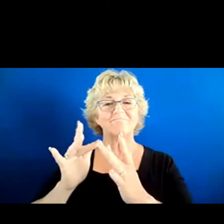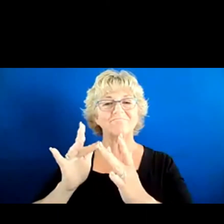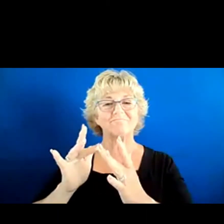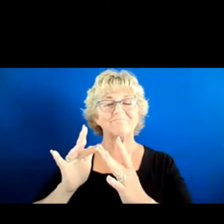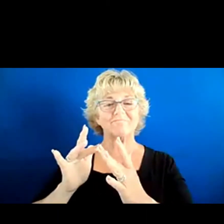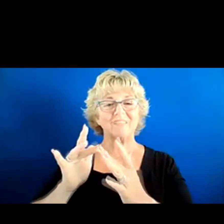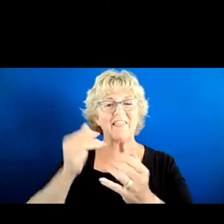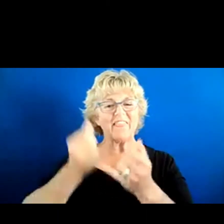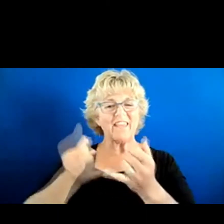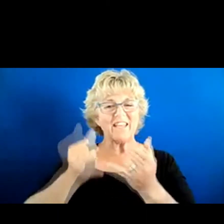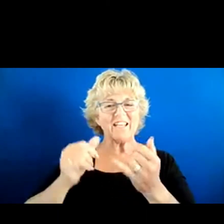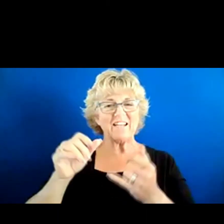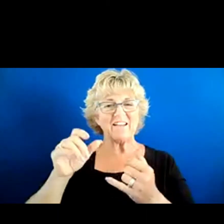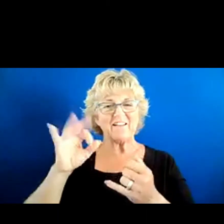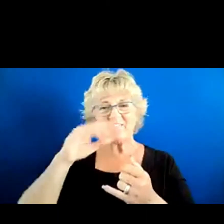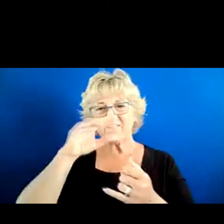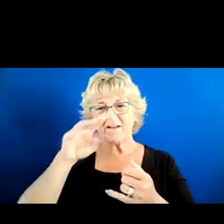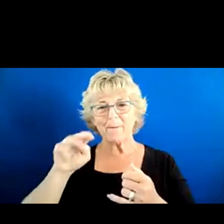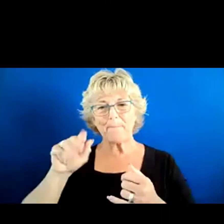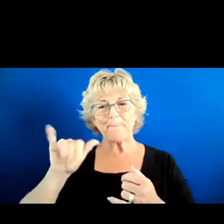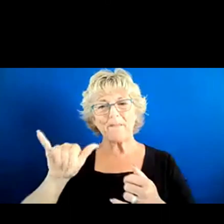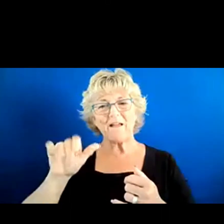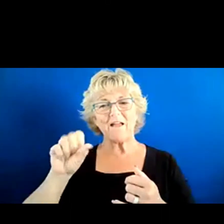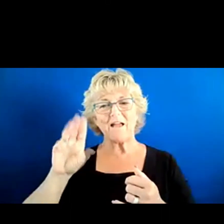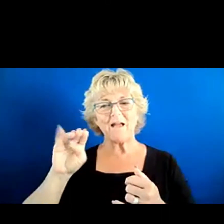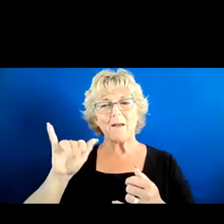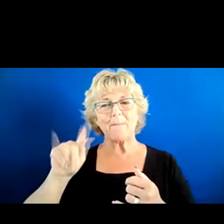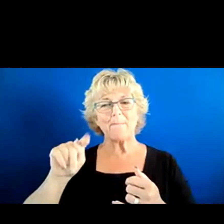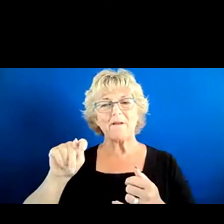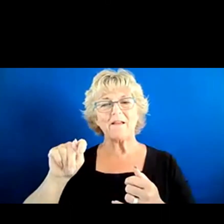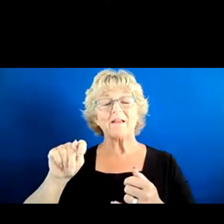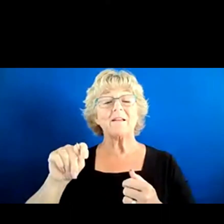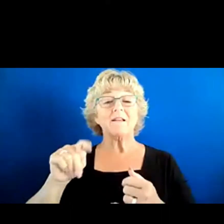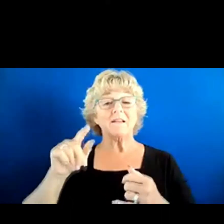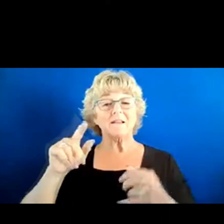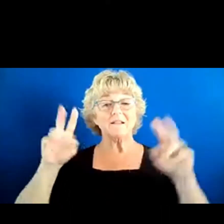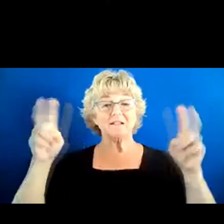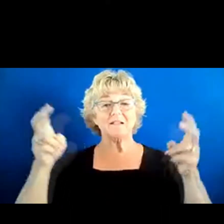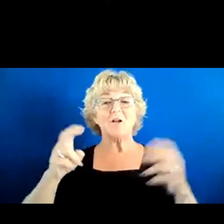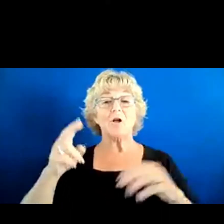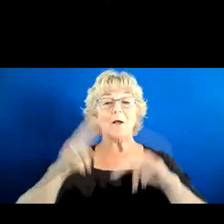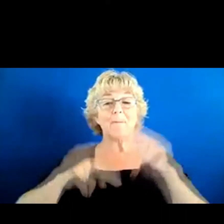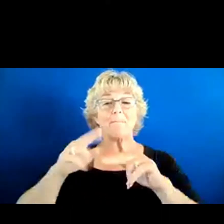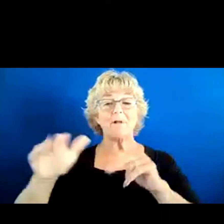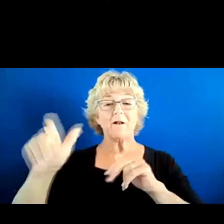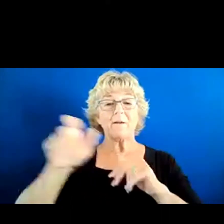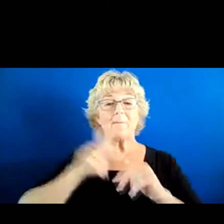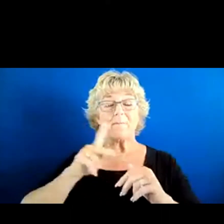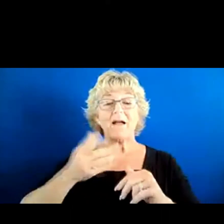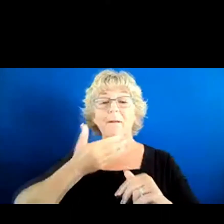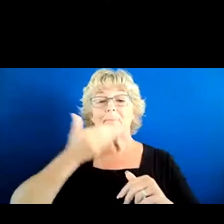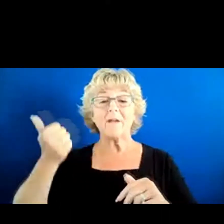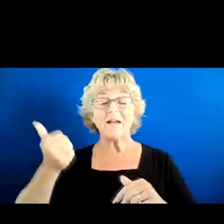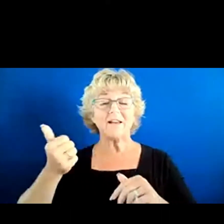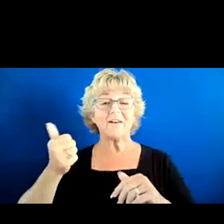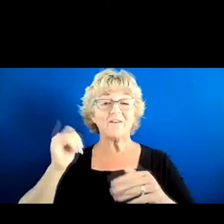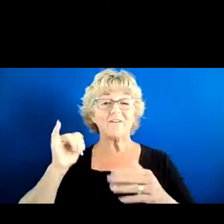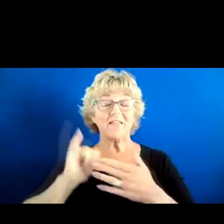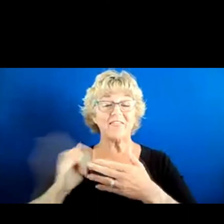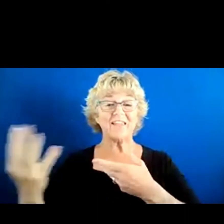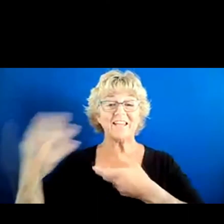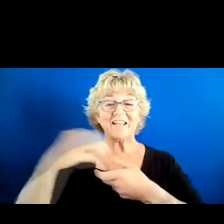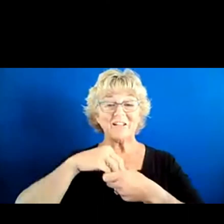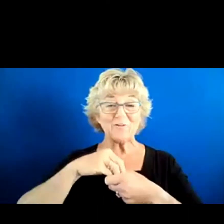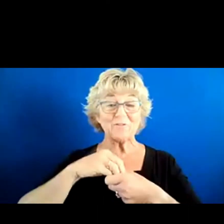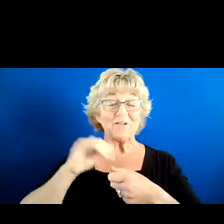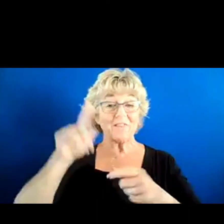of May called Building Back Better for Diversity, Equity, and Inclusion, and the focus of the summit was